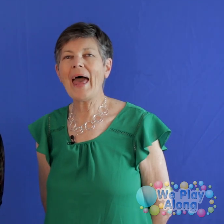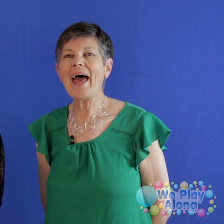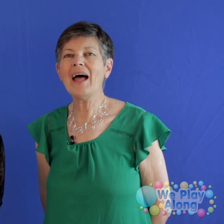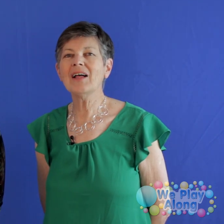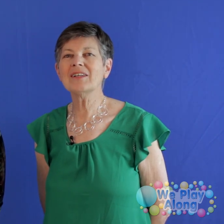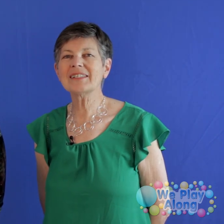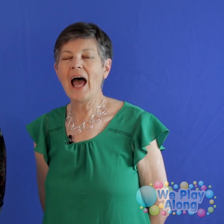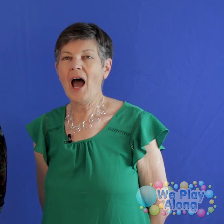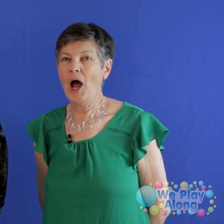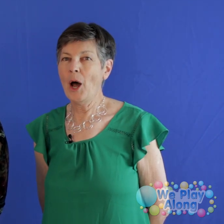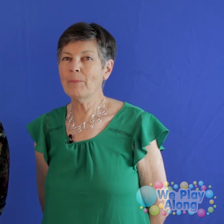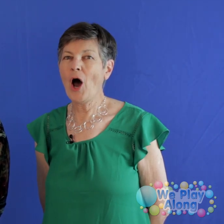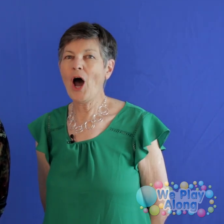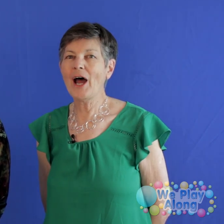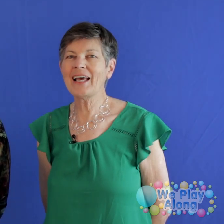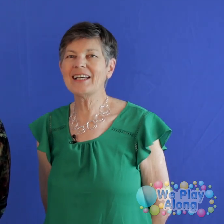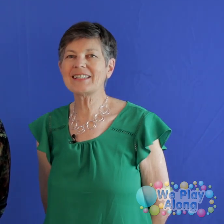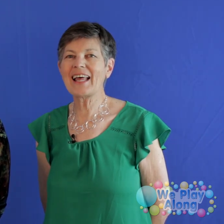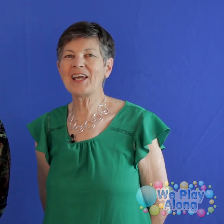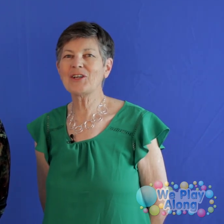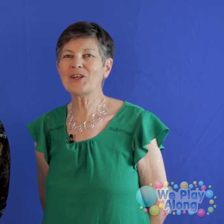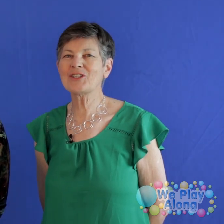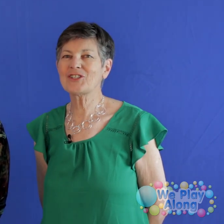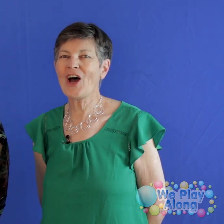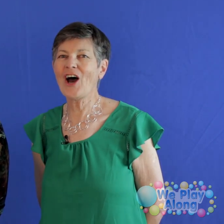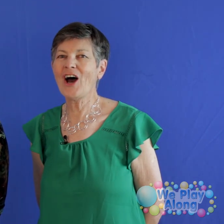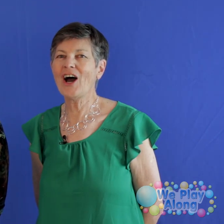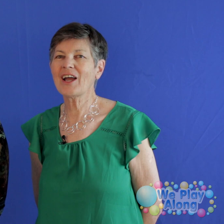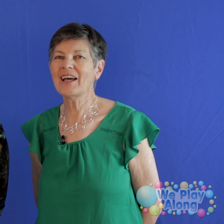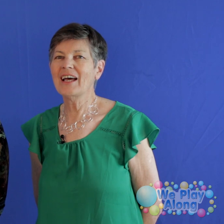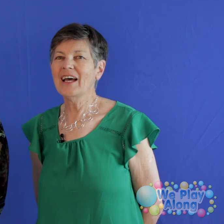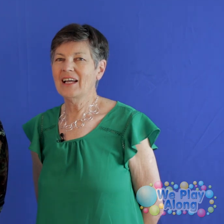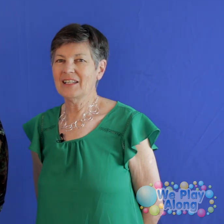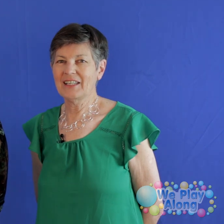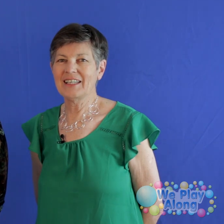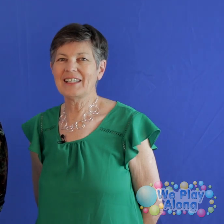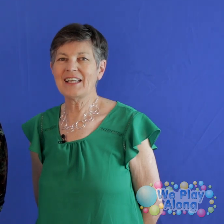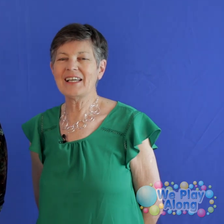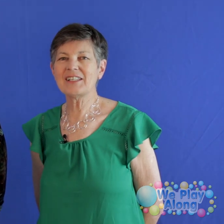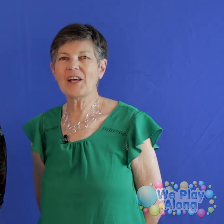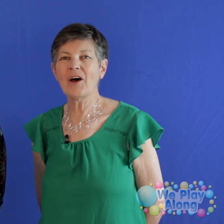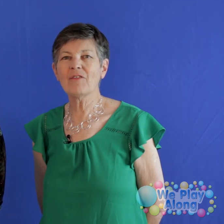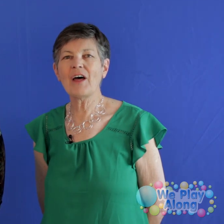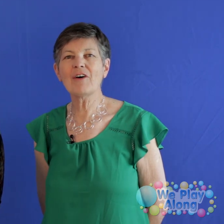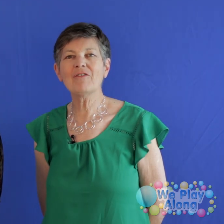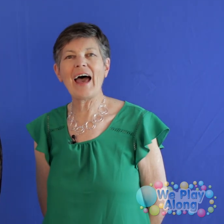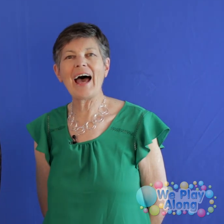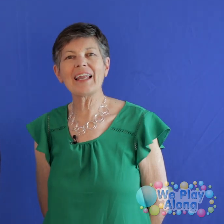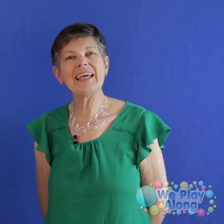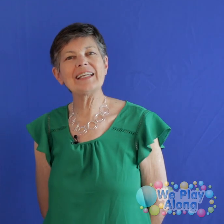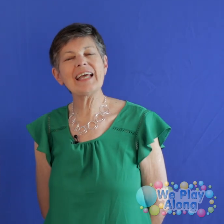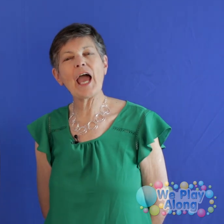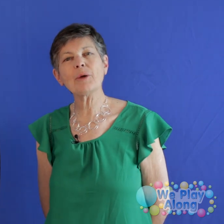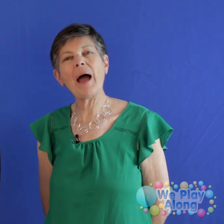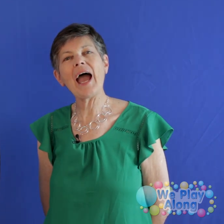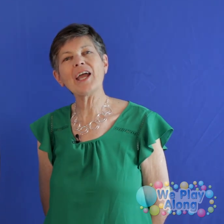Bells upon a slender stalk. Bellies of the valley deck my